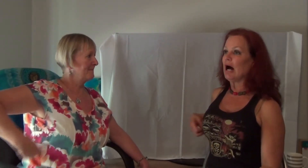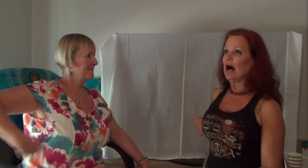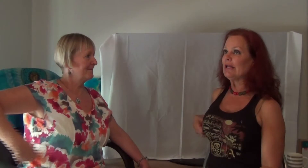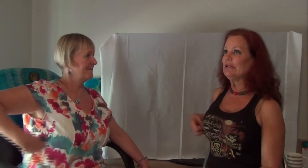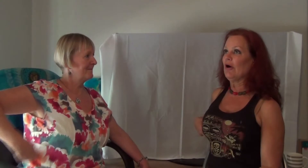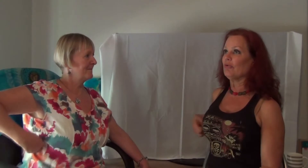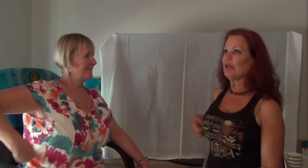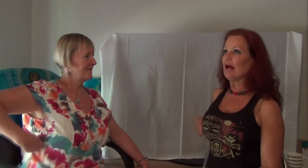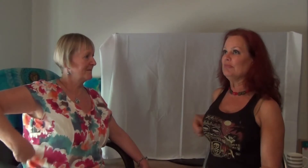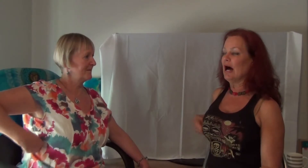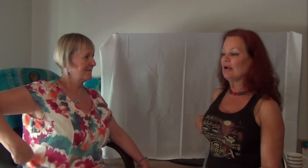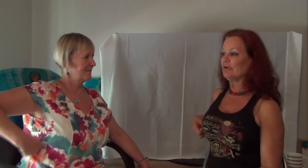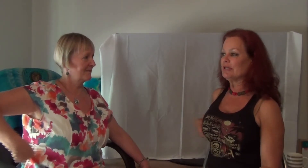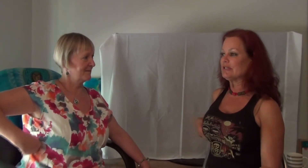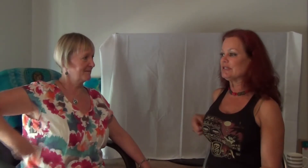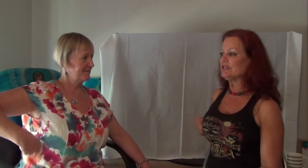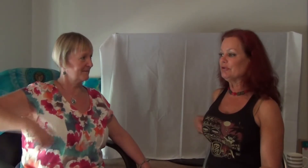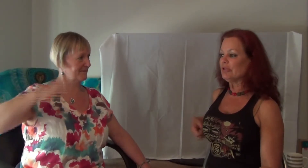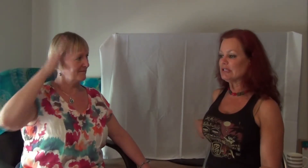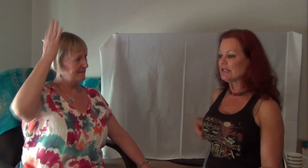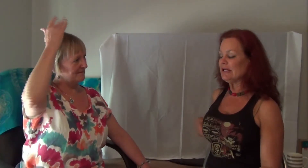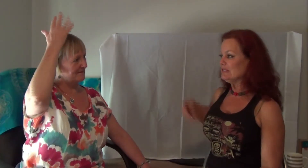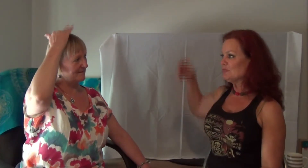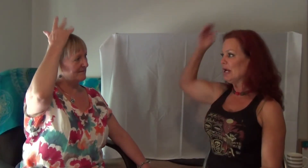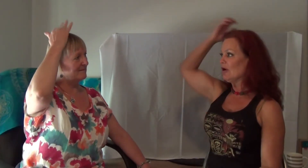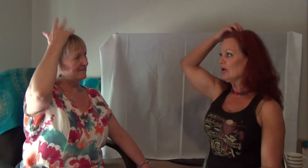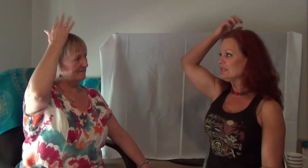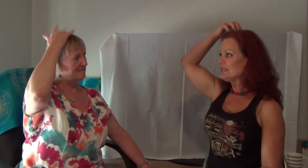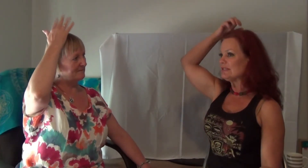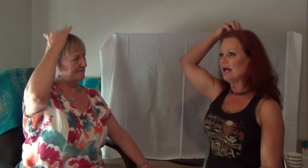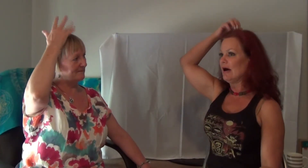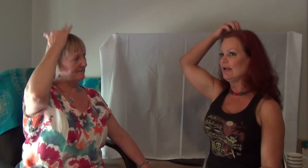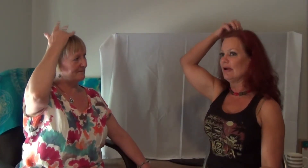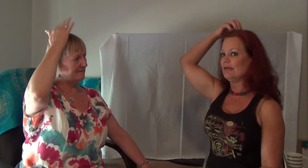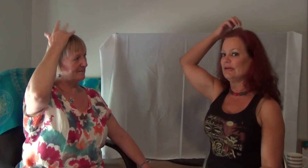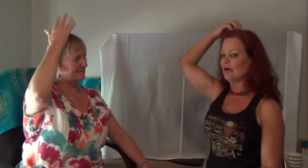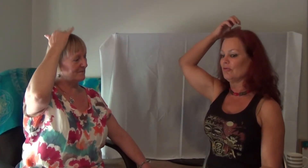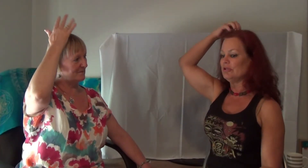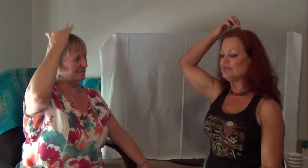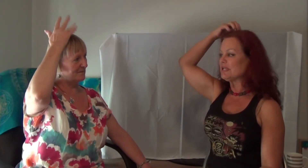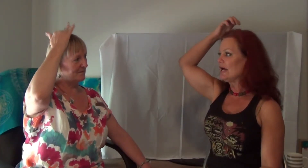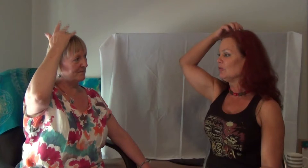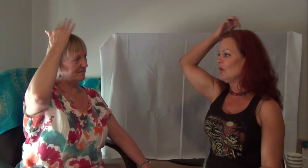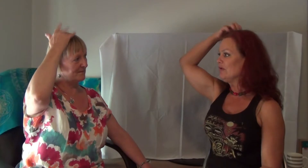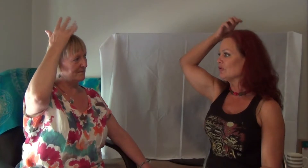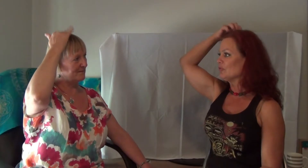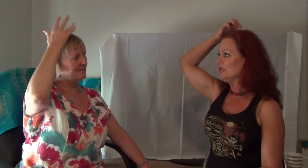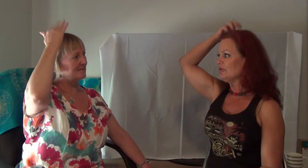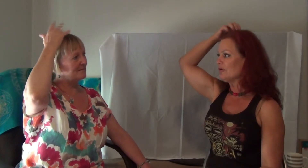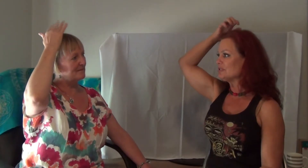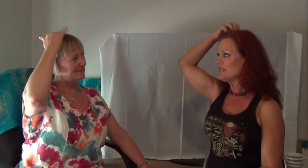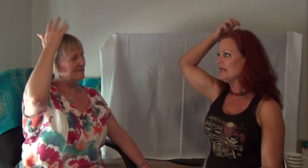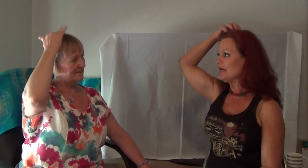I know that I'm not going to sue this kid's parents. It's not you know you sign a waiver when you go skiing.